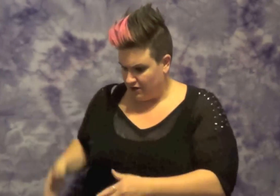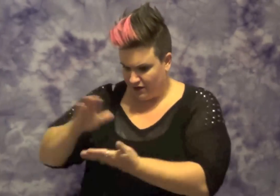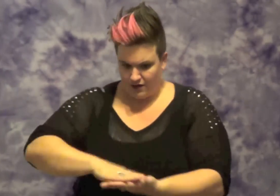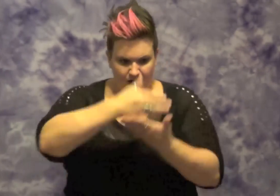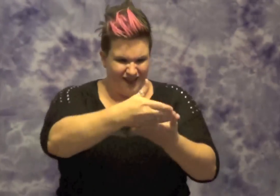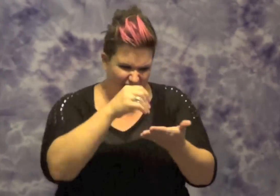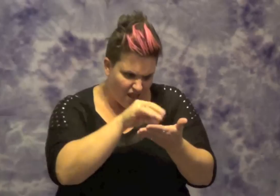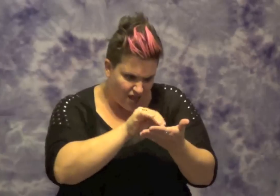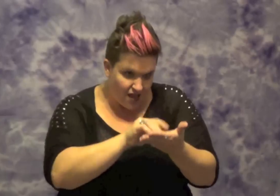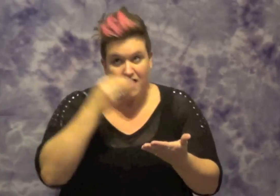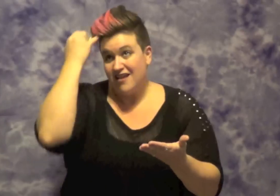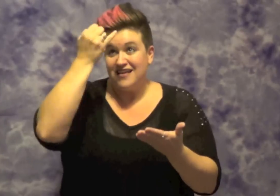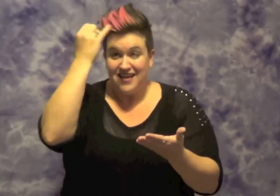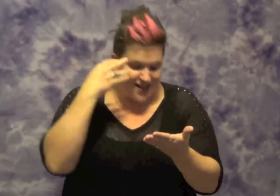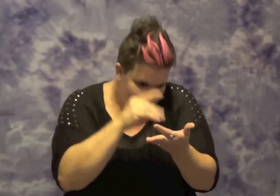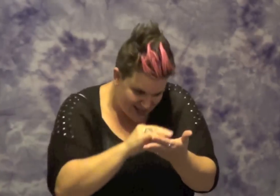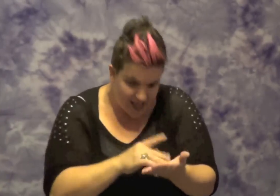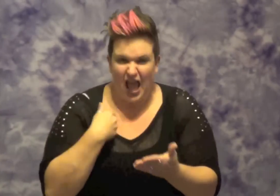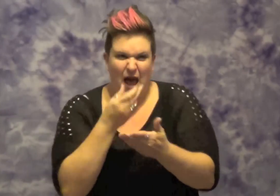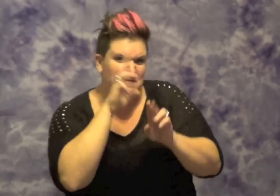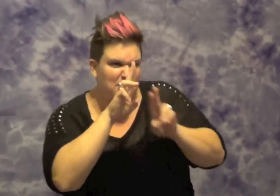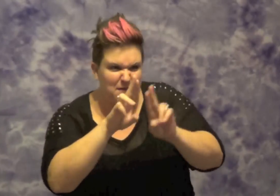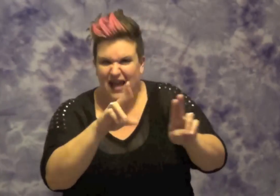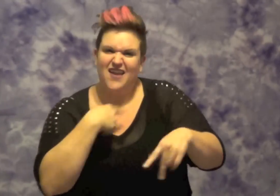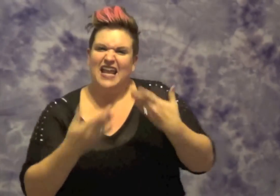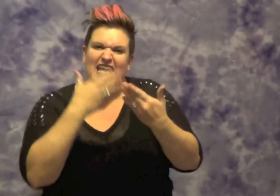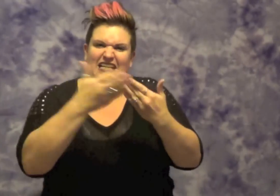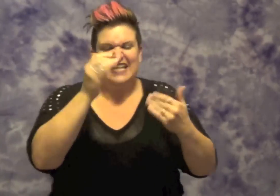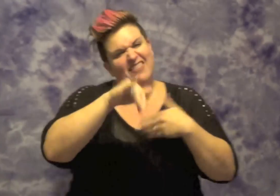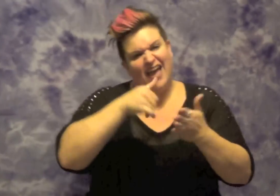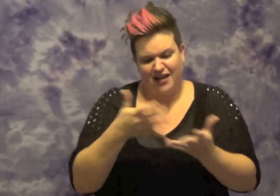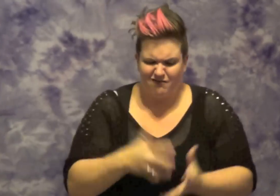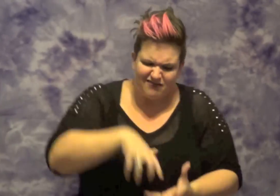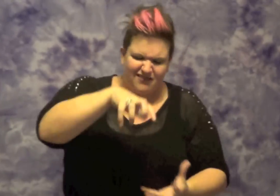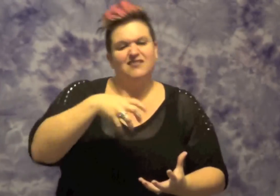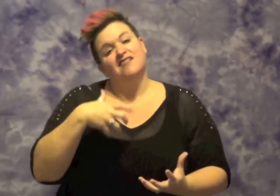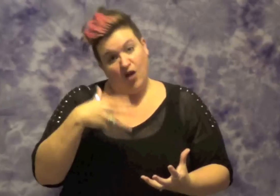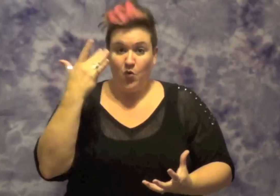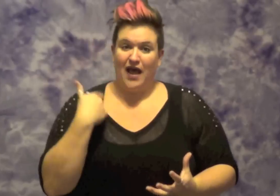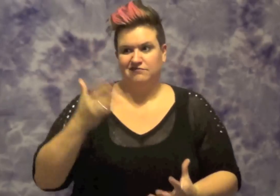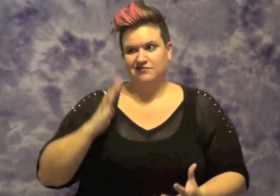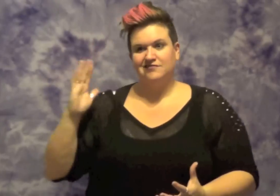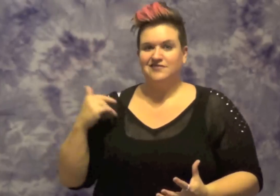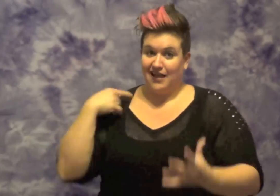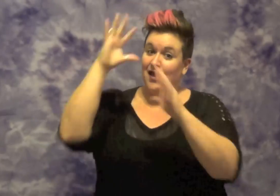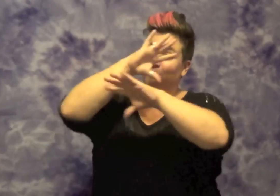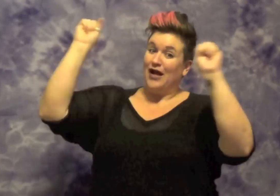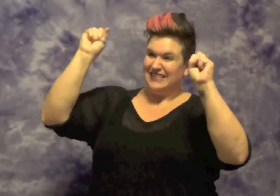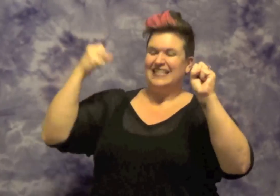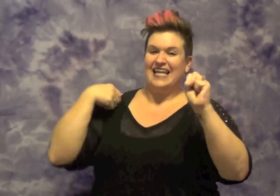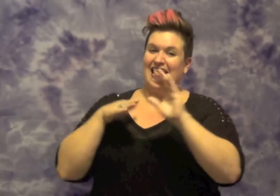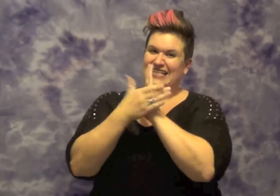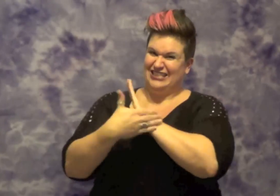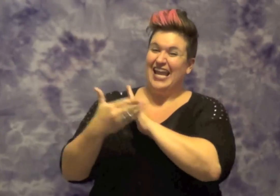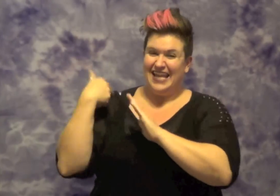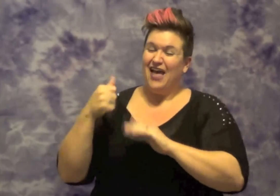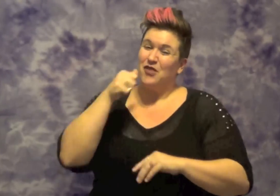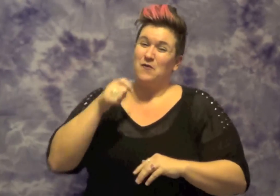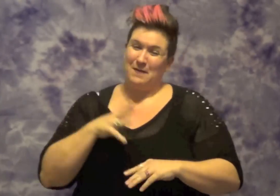back pocket, my pin will go off when I hat-cock it. Got a fat nap from that rat profit, made a living and a killing off it. Ever since Bill Clinton was still in office, with Monica Lewinsky feeling